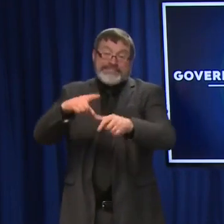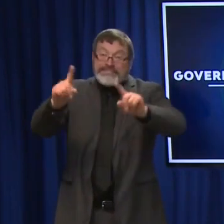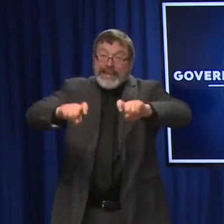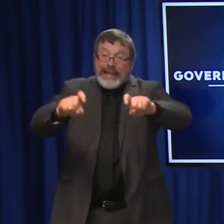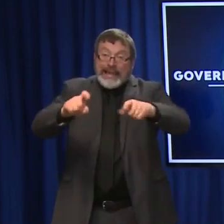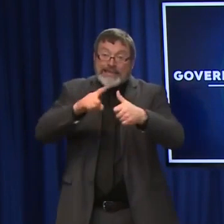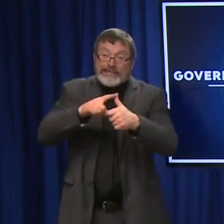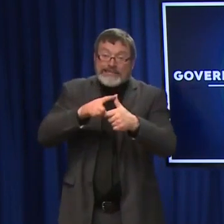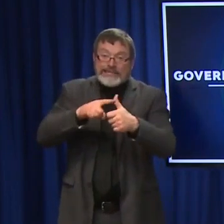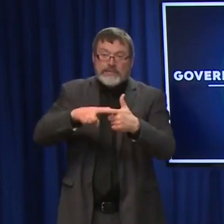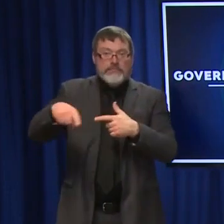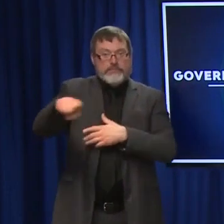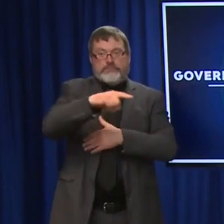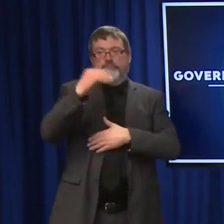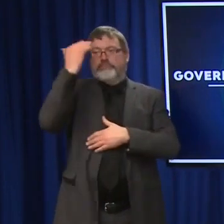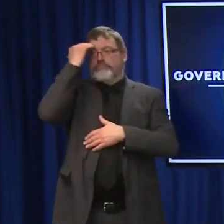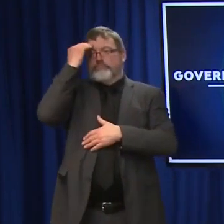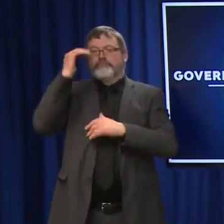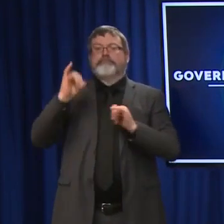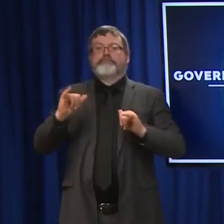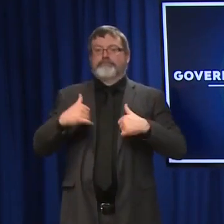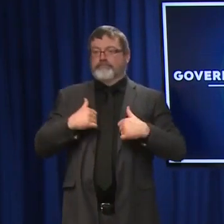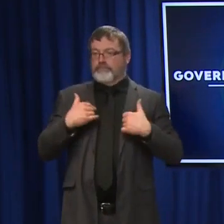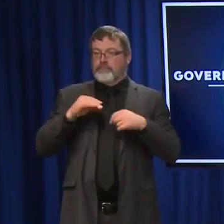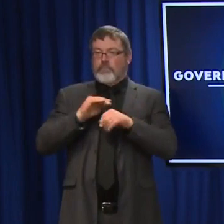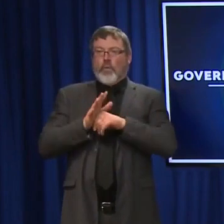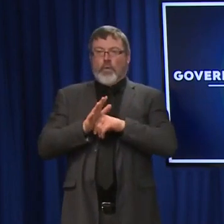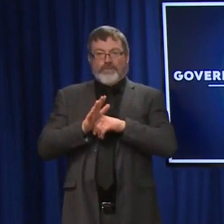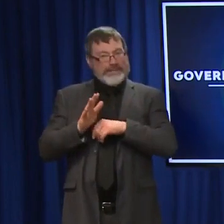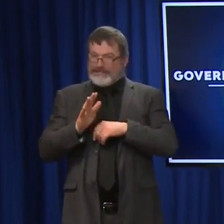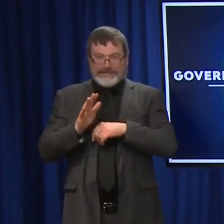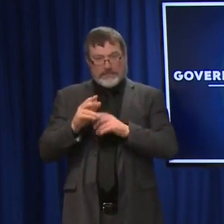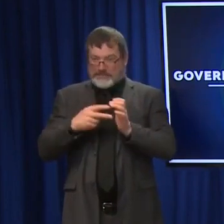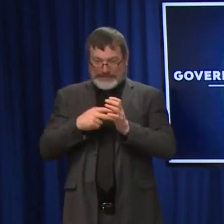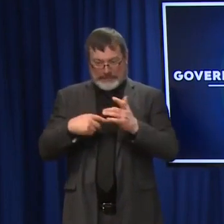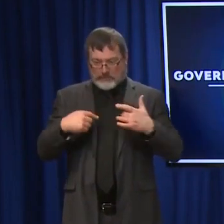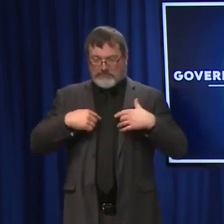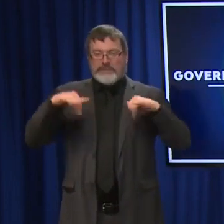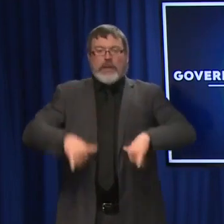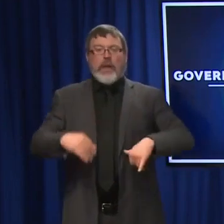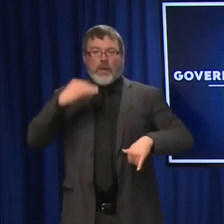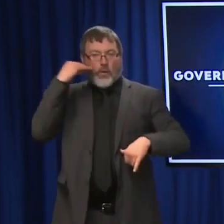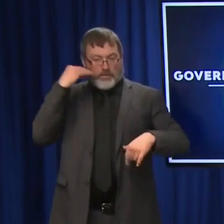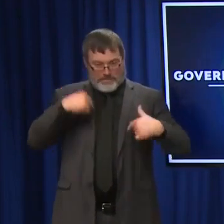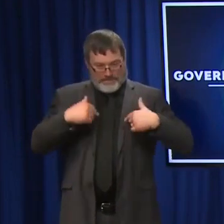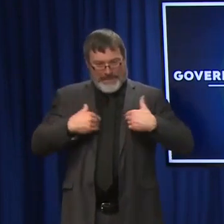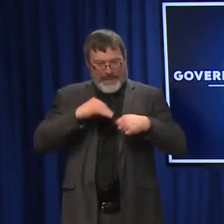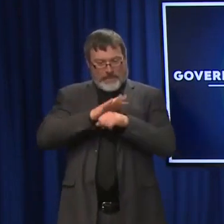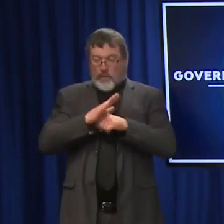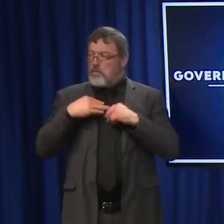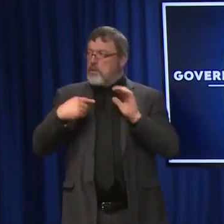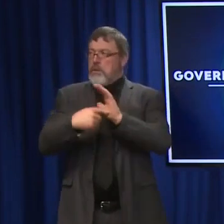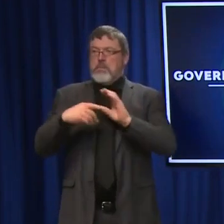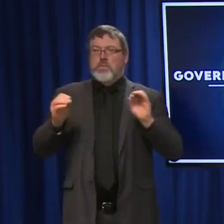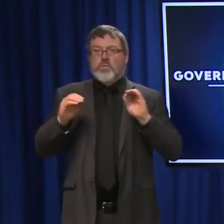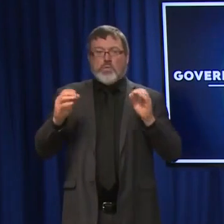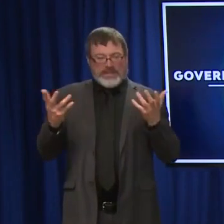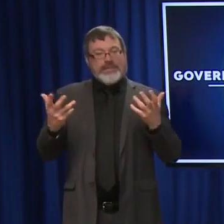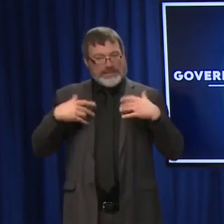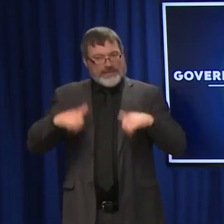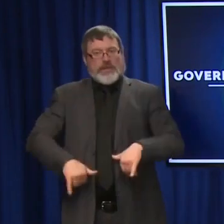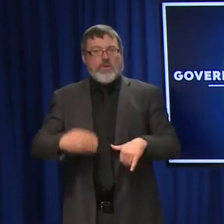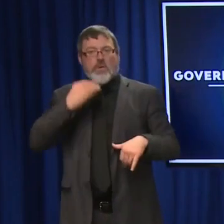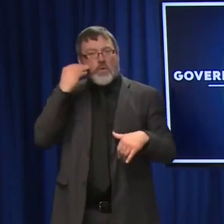know that they may be positive earlier a little more often, and they can take the right precautions for themselves, their families, and their communities.